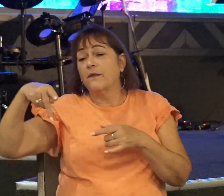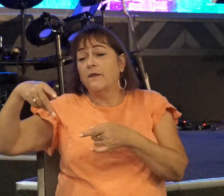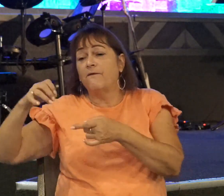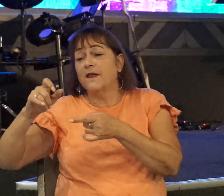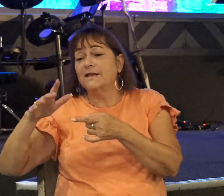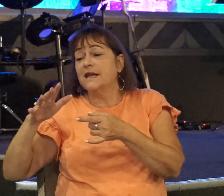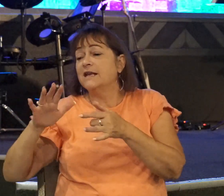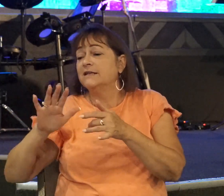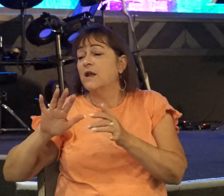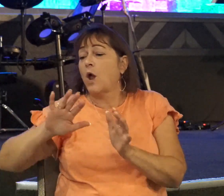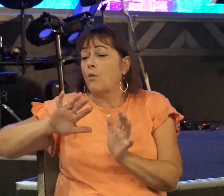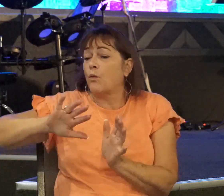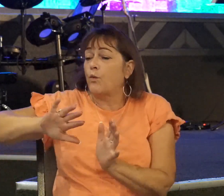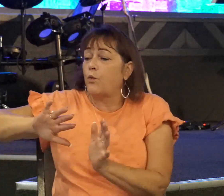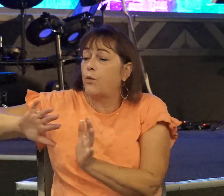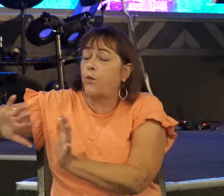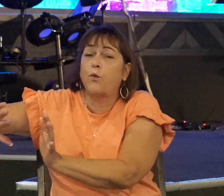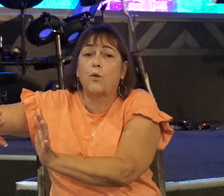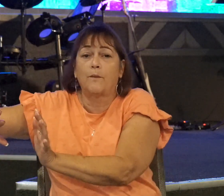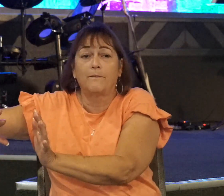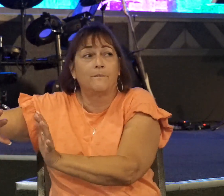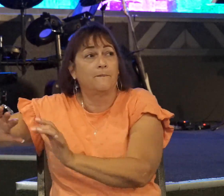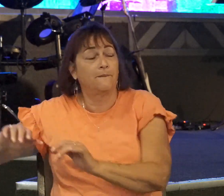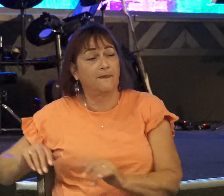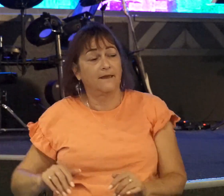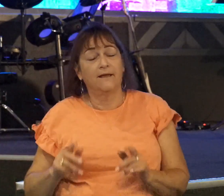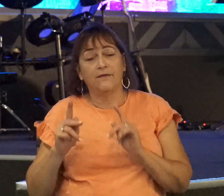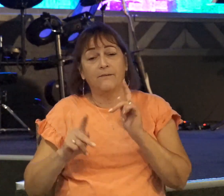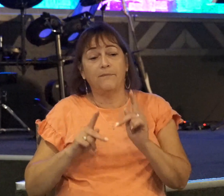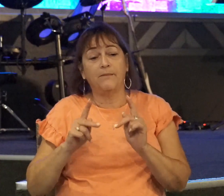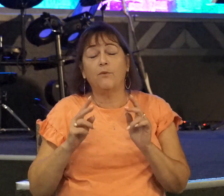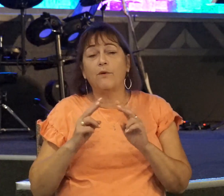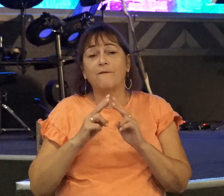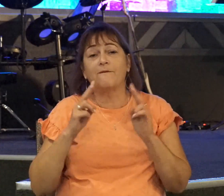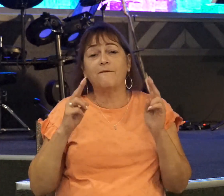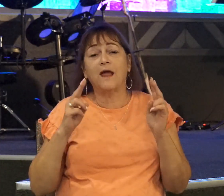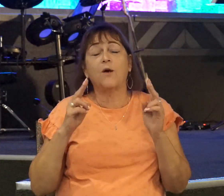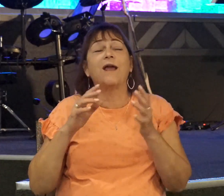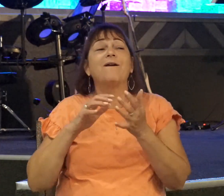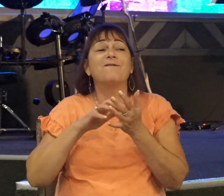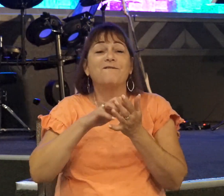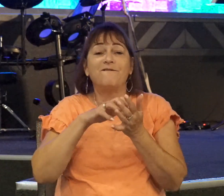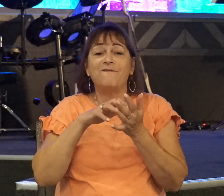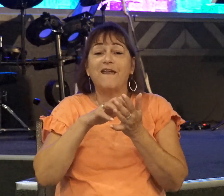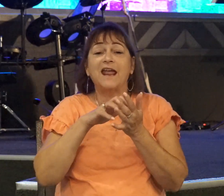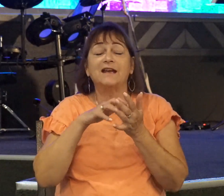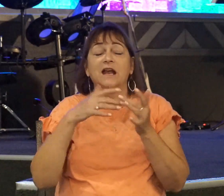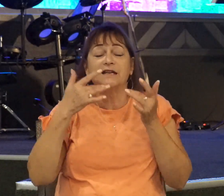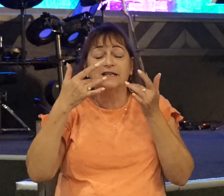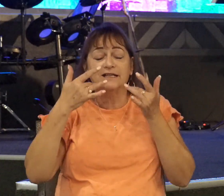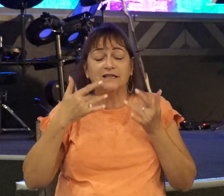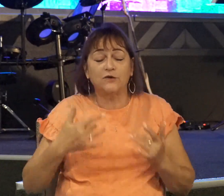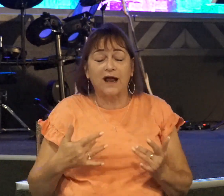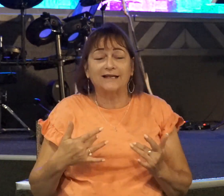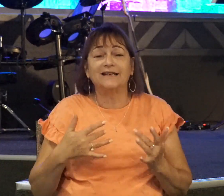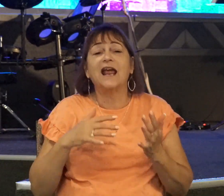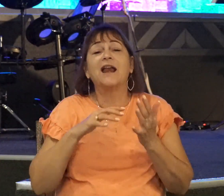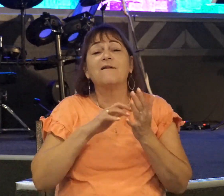Ajalon. And so the people were very faint. Distressed and faint. I was